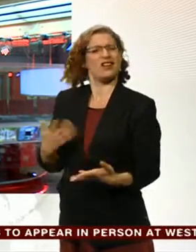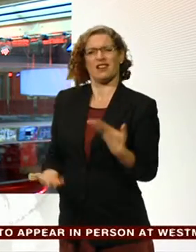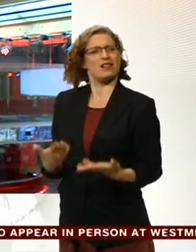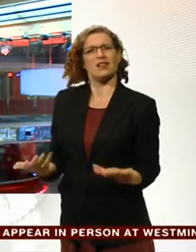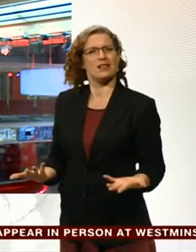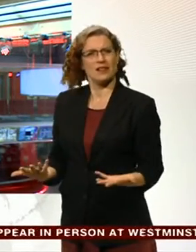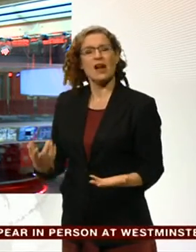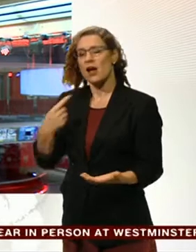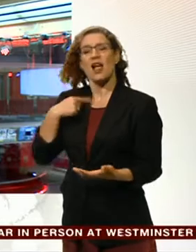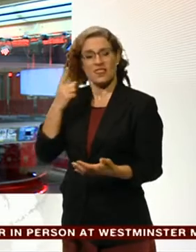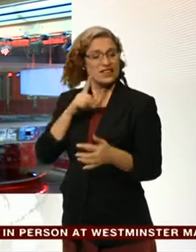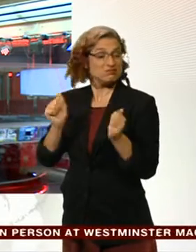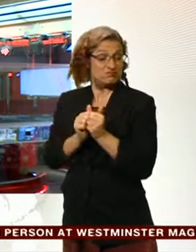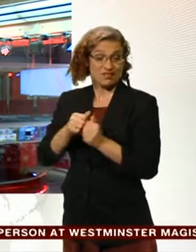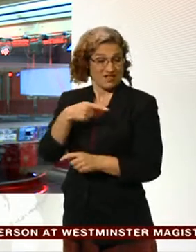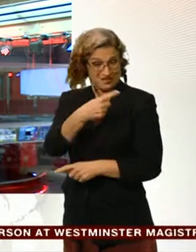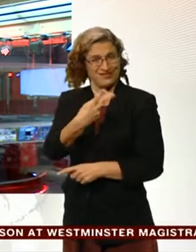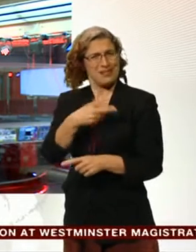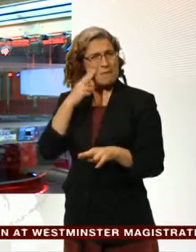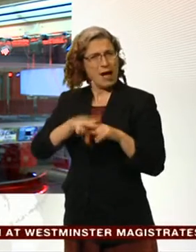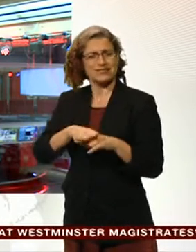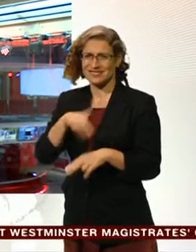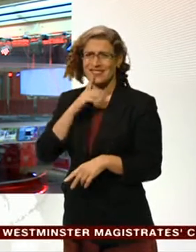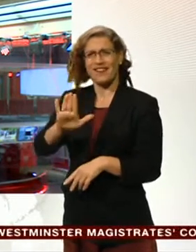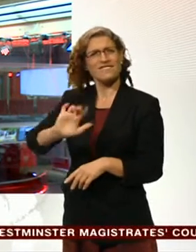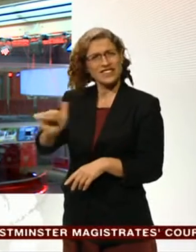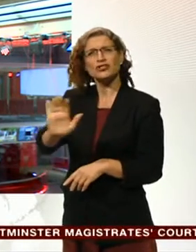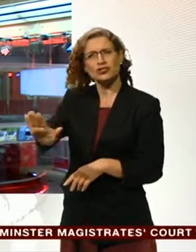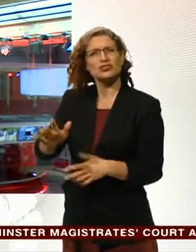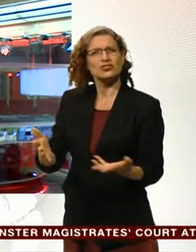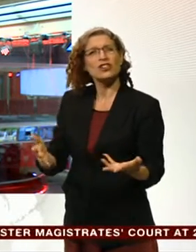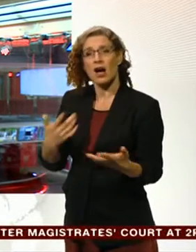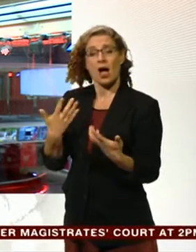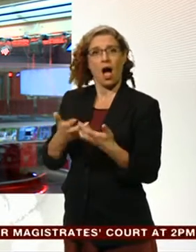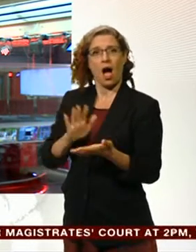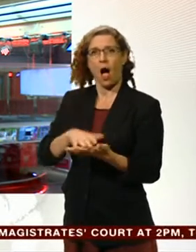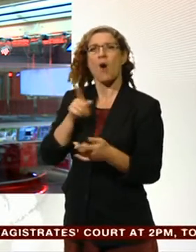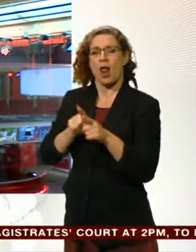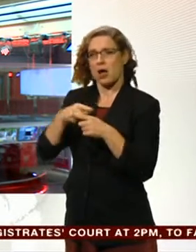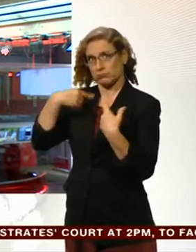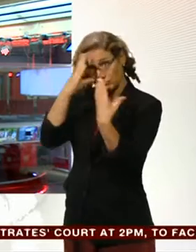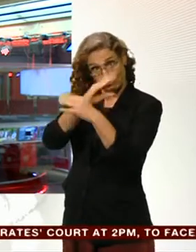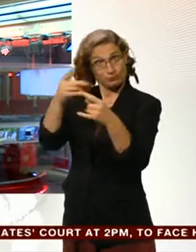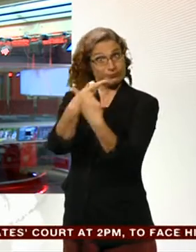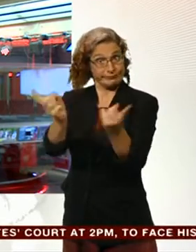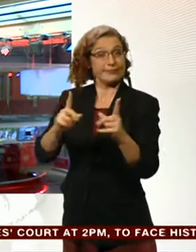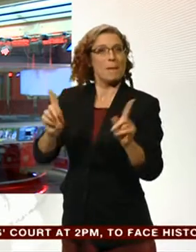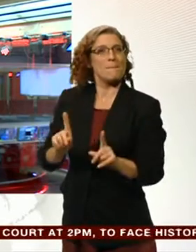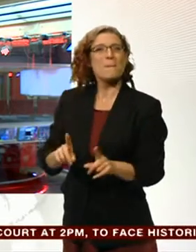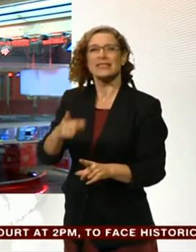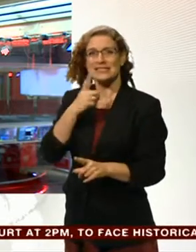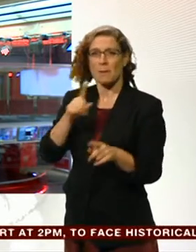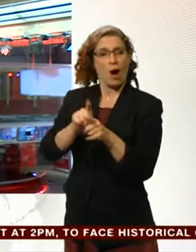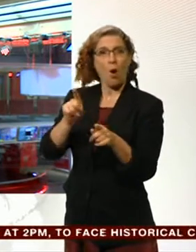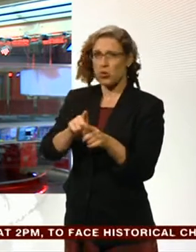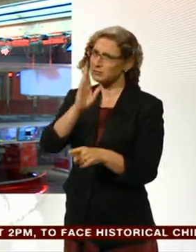and I think, like any other parent, they're saying this must stop. And one of the ways they're trying to get it to stop is to bring it to the public attention and also to address it directly